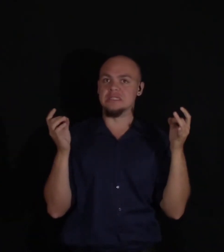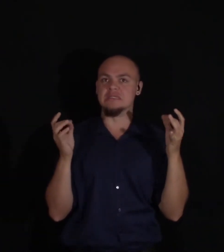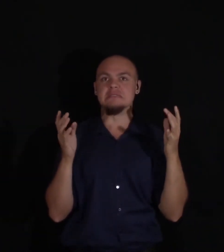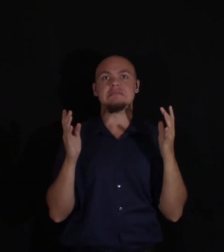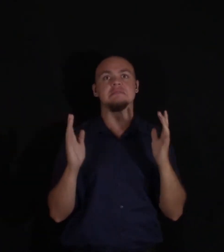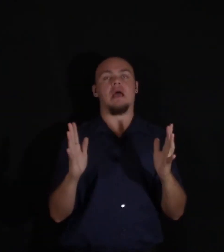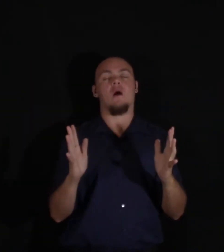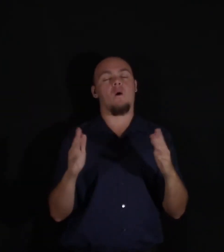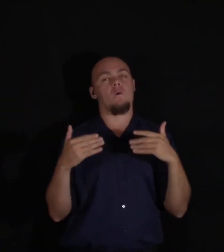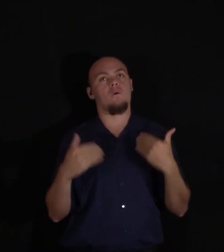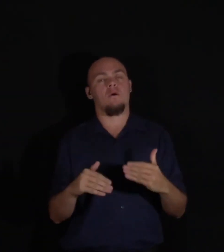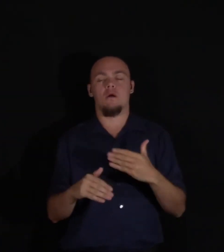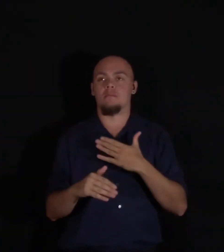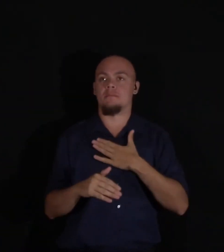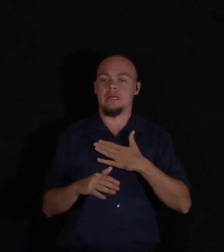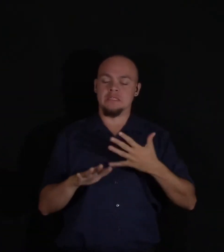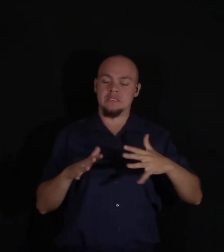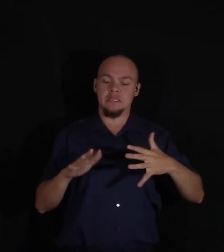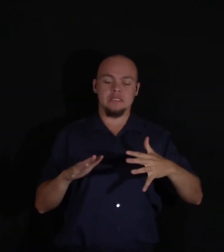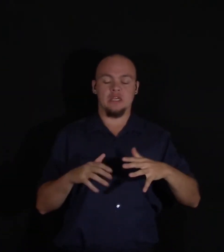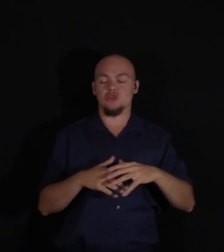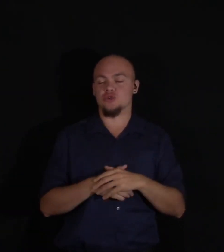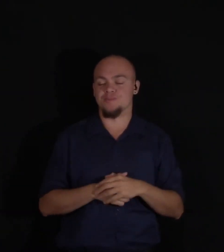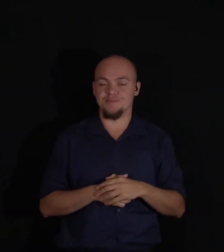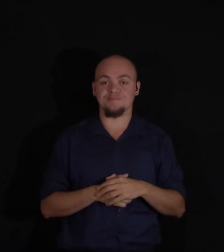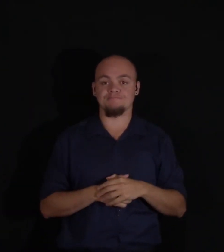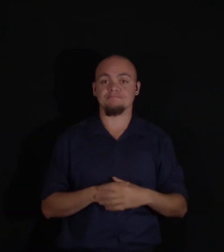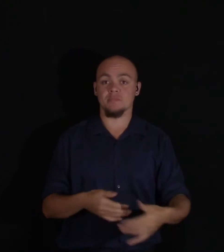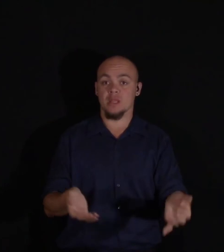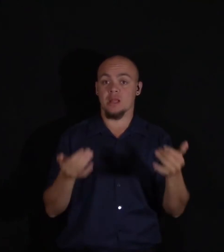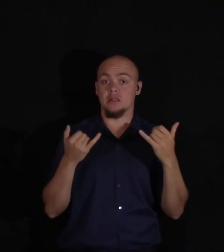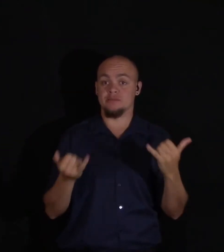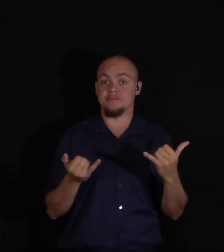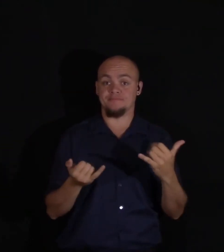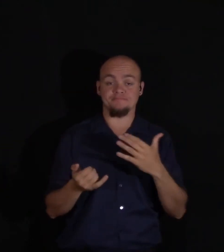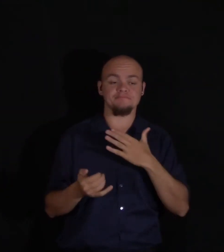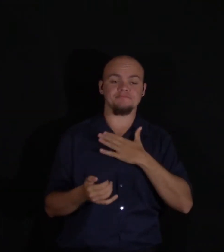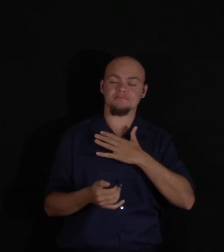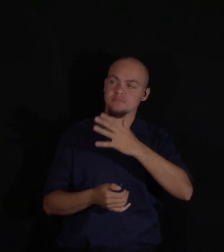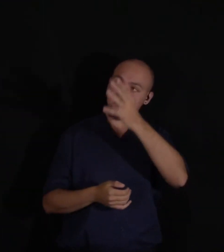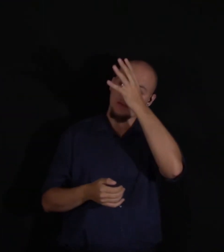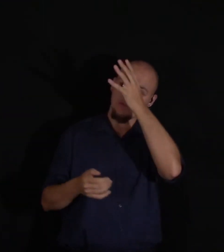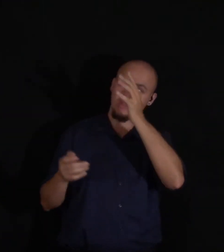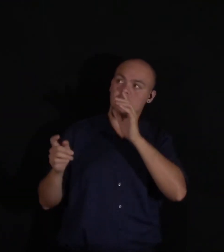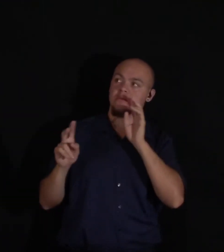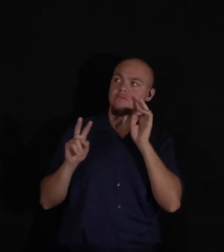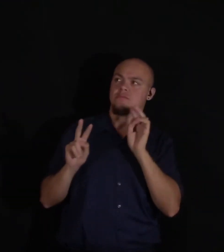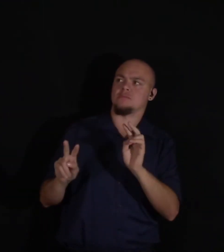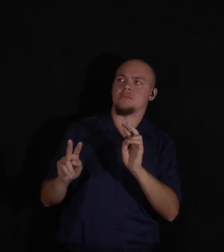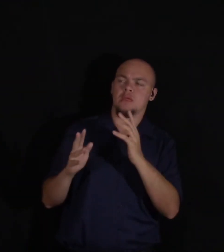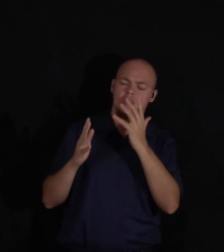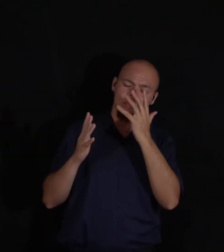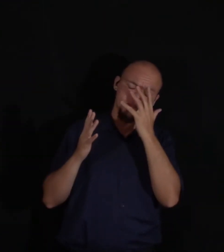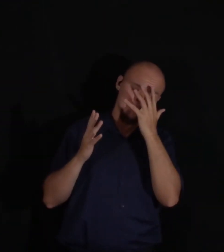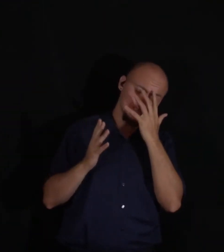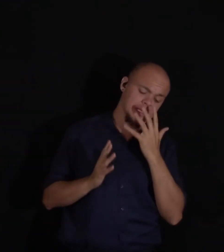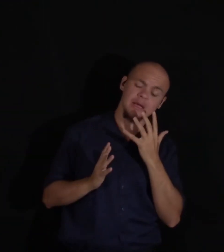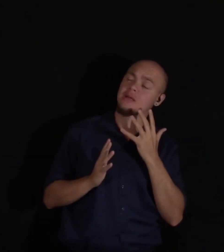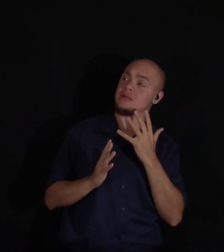other sensations. Now I could only answer my father with a look of despair, and endeavor to hide myself